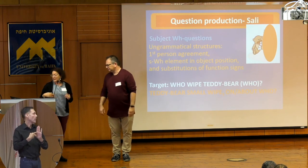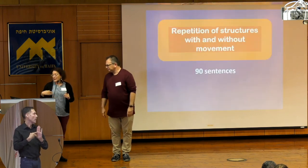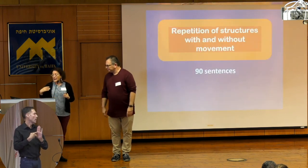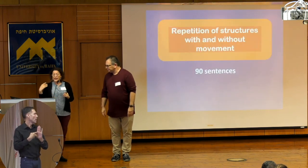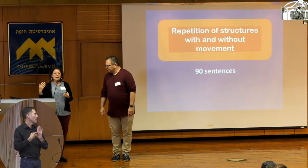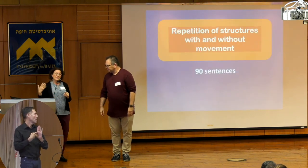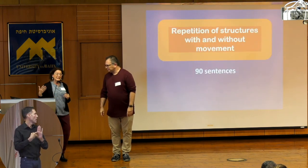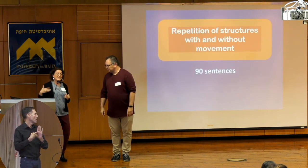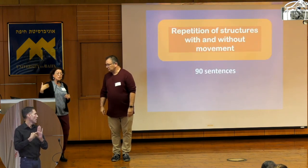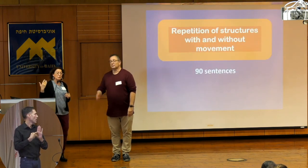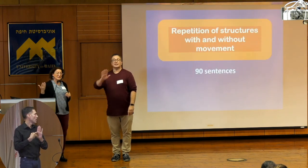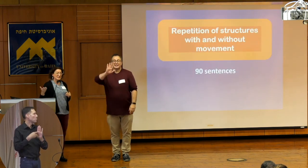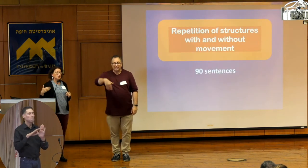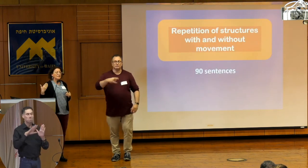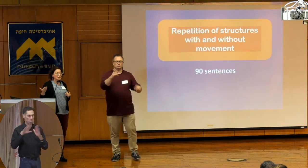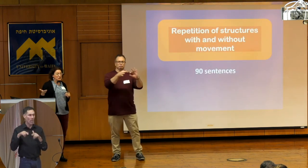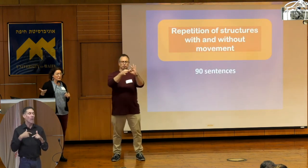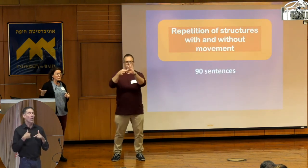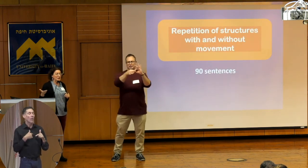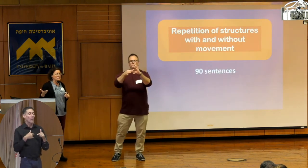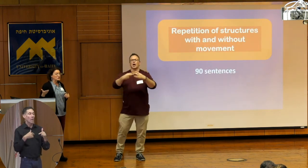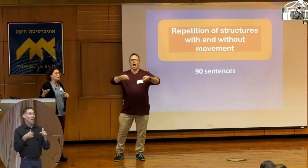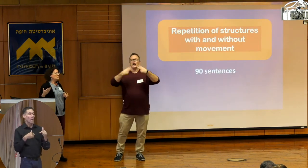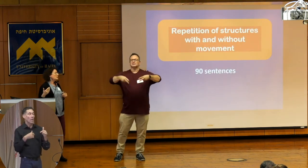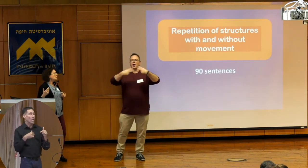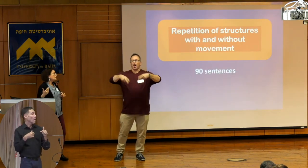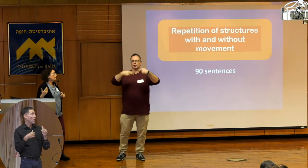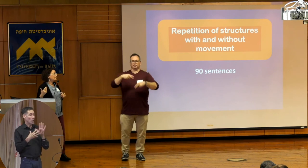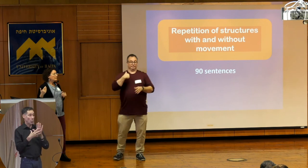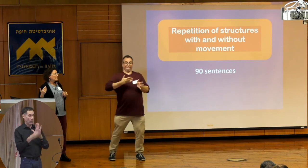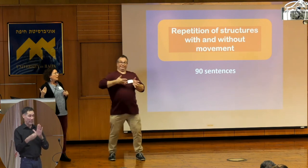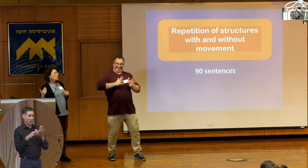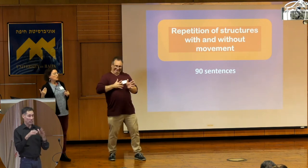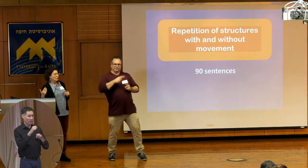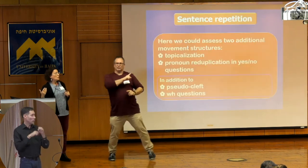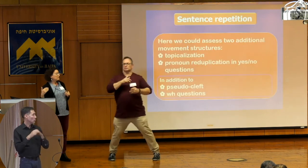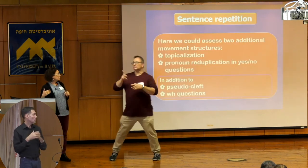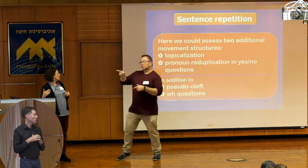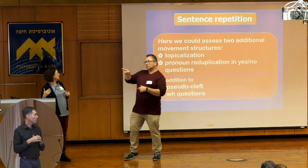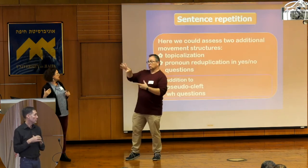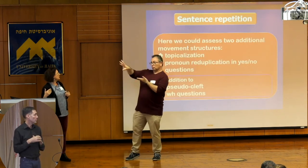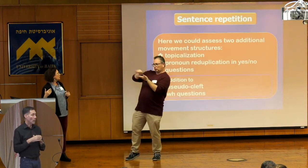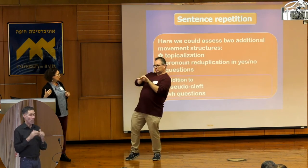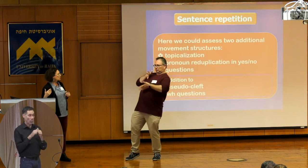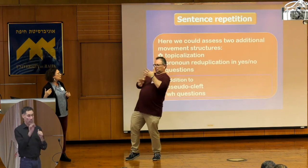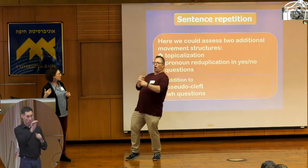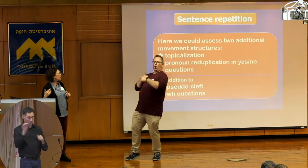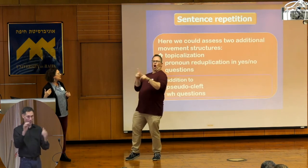And finally, when we test repetition of structures with movement and without movement,